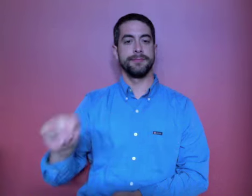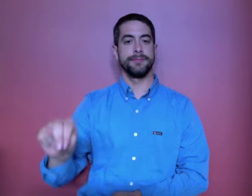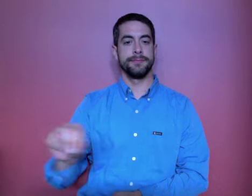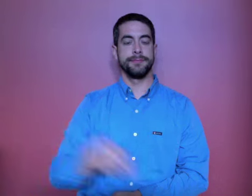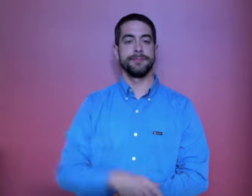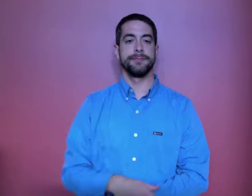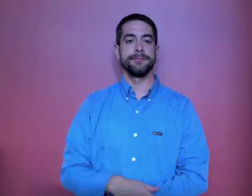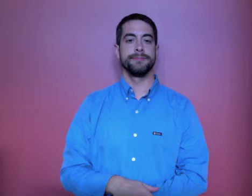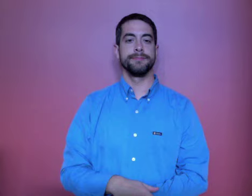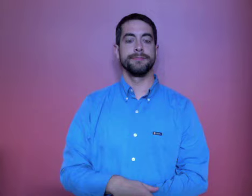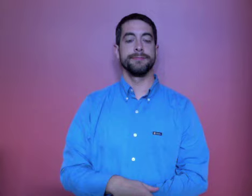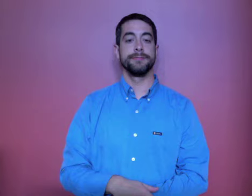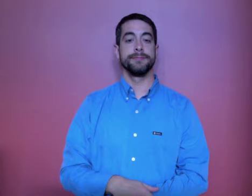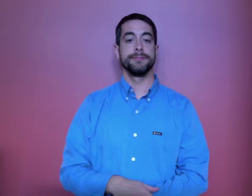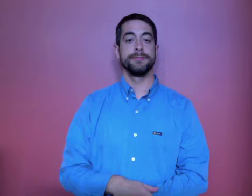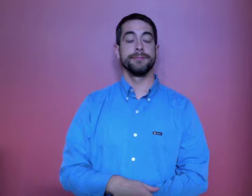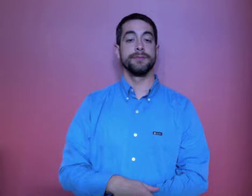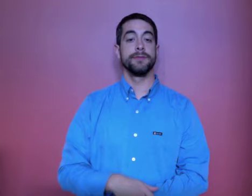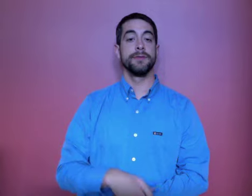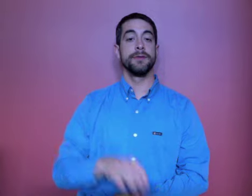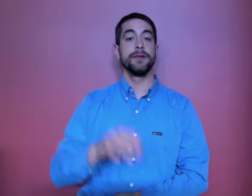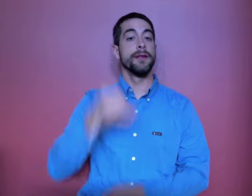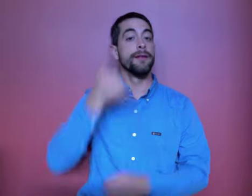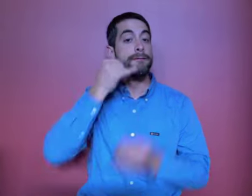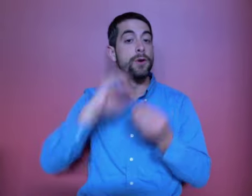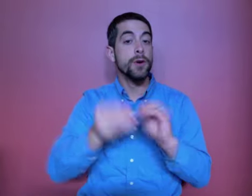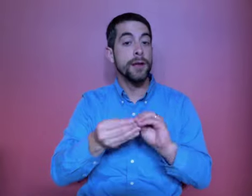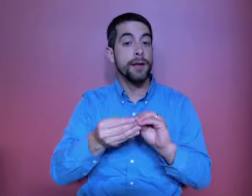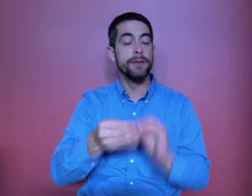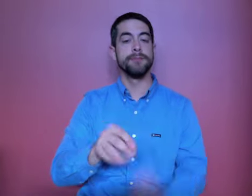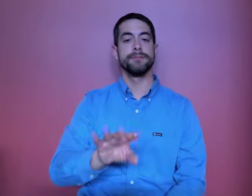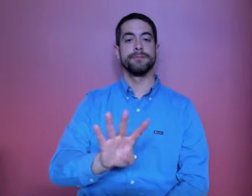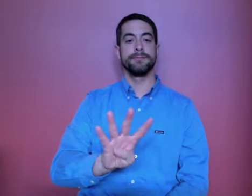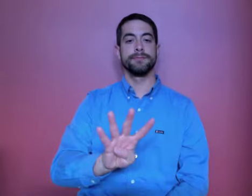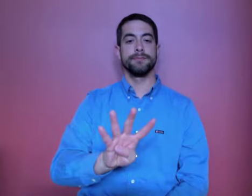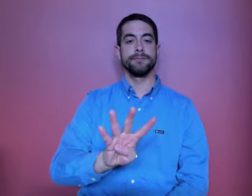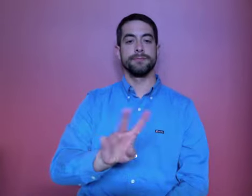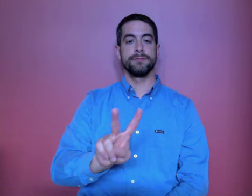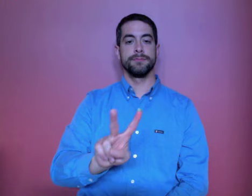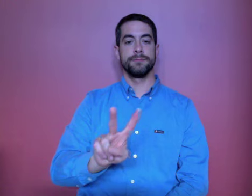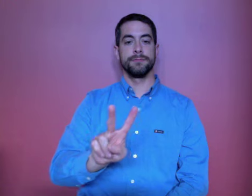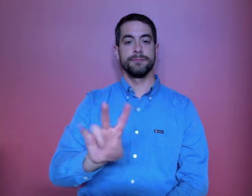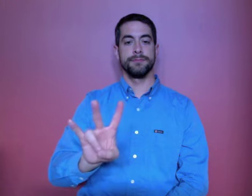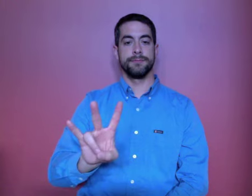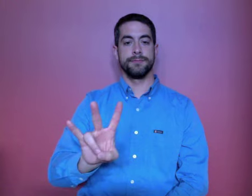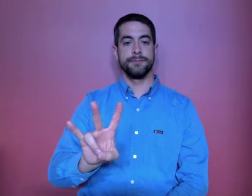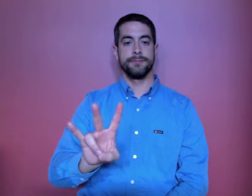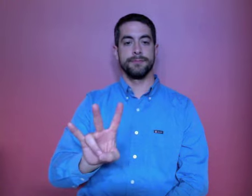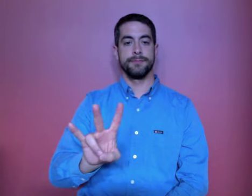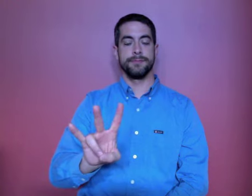You can be reached at 427-6004.